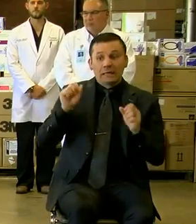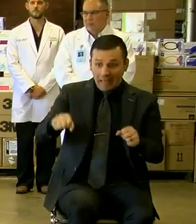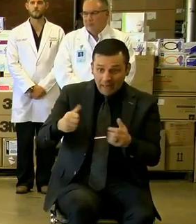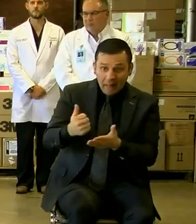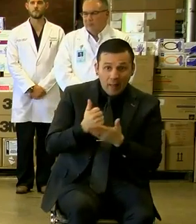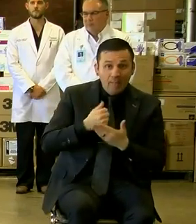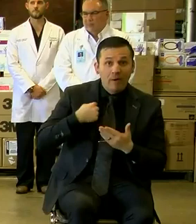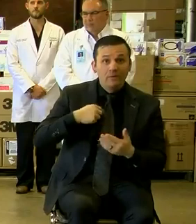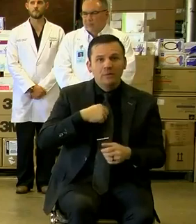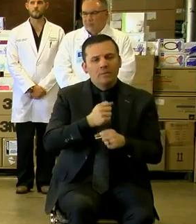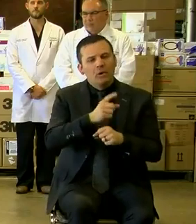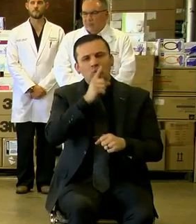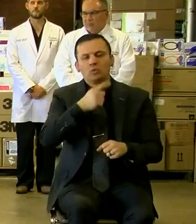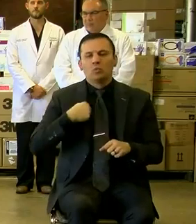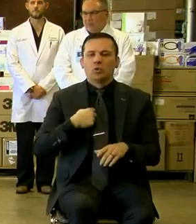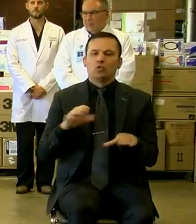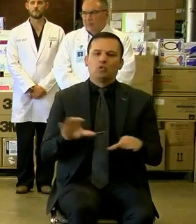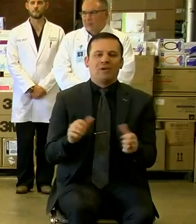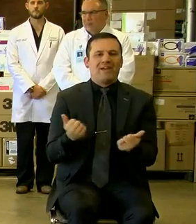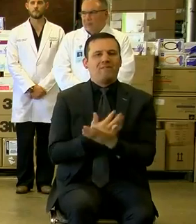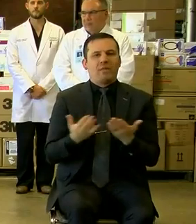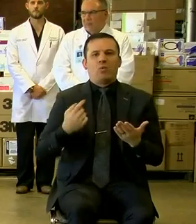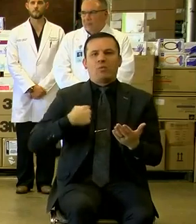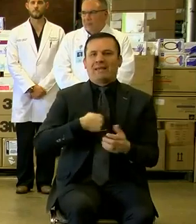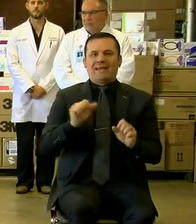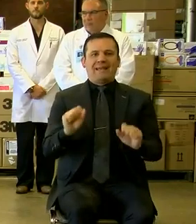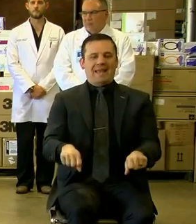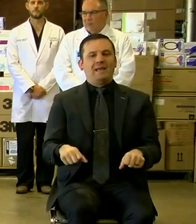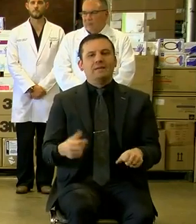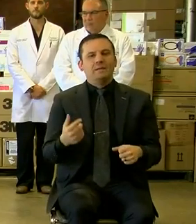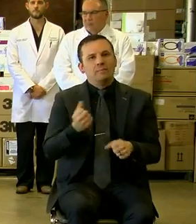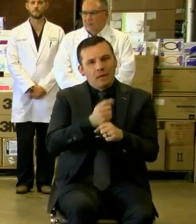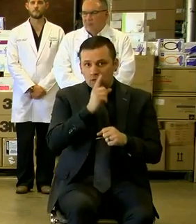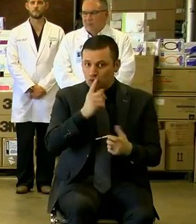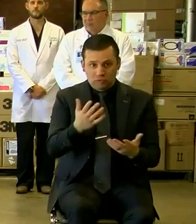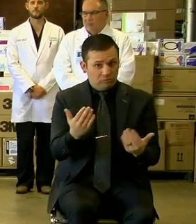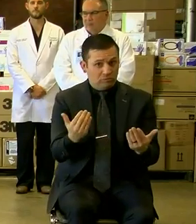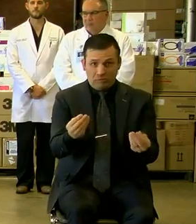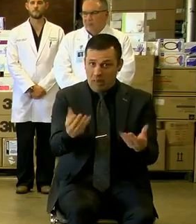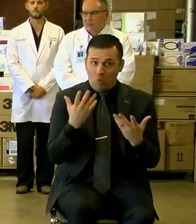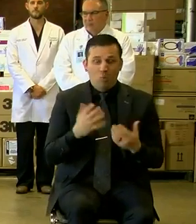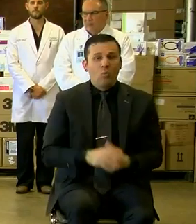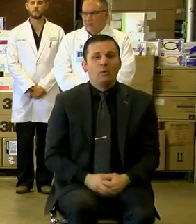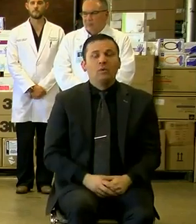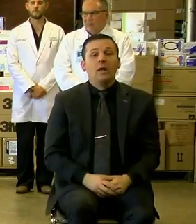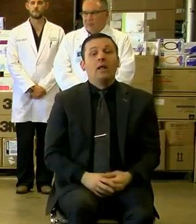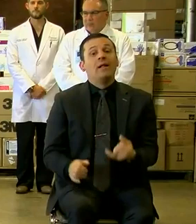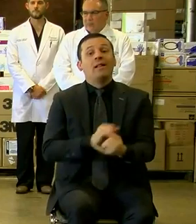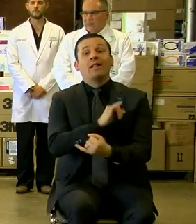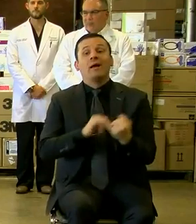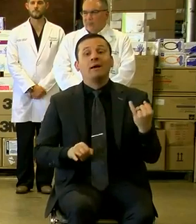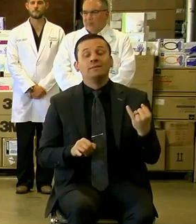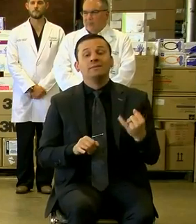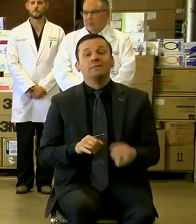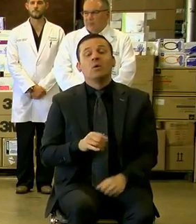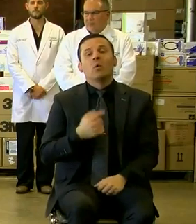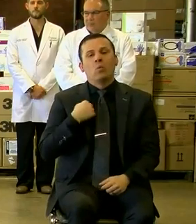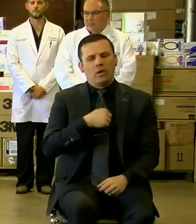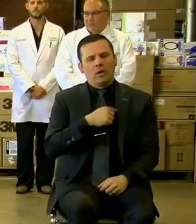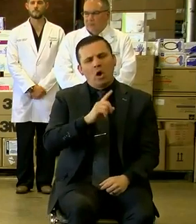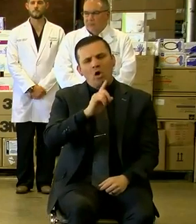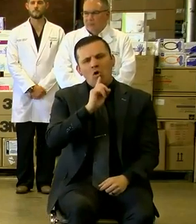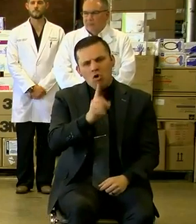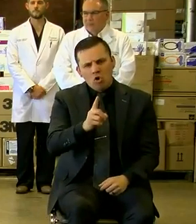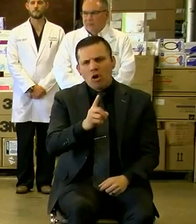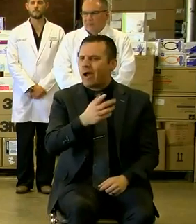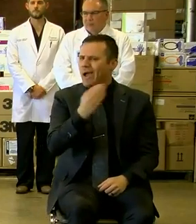in ensuring that we're doing all we can to respond to COVID-19, be sure and let us know. And the last thing is, of course, that we are